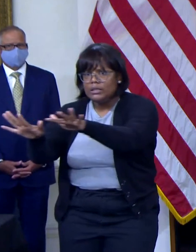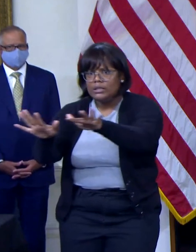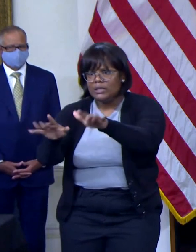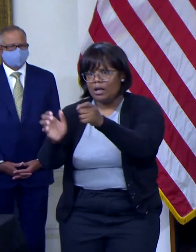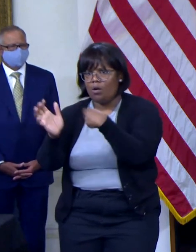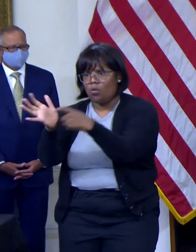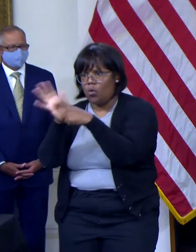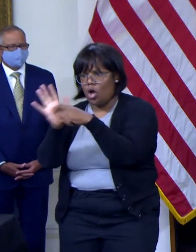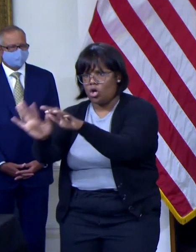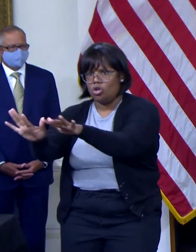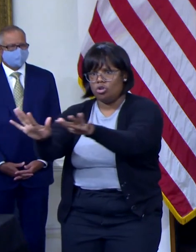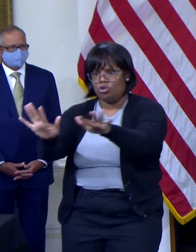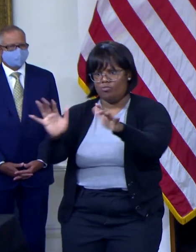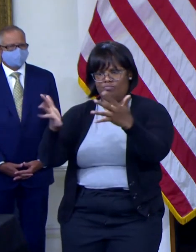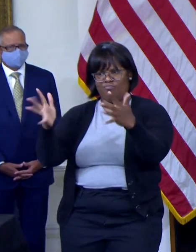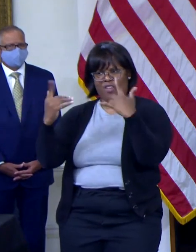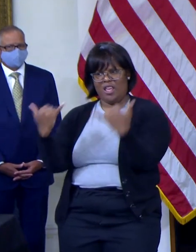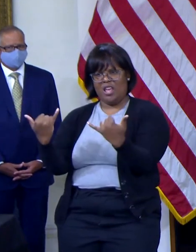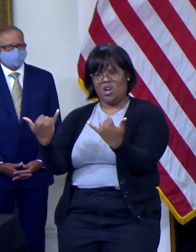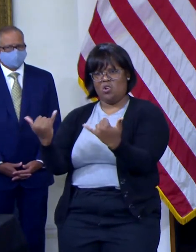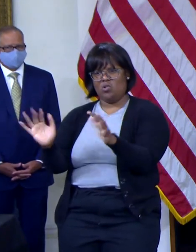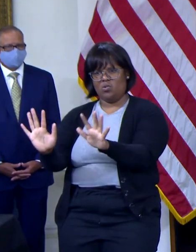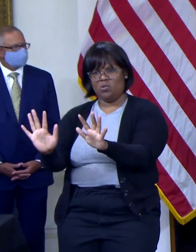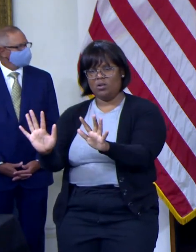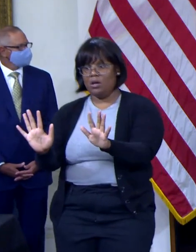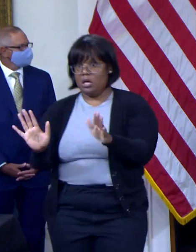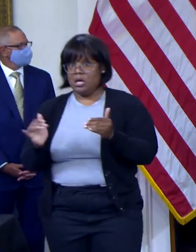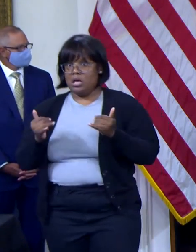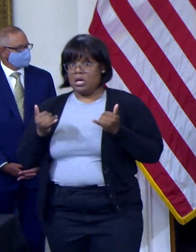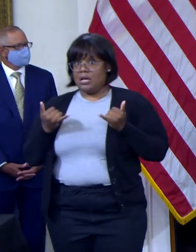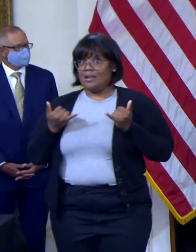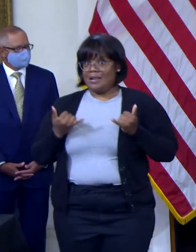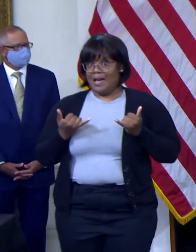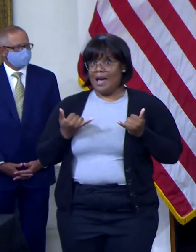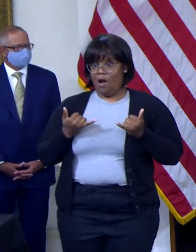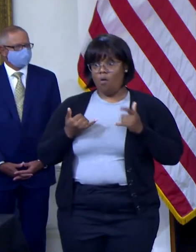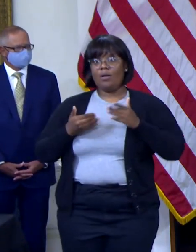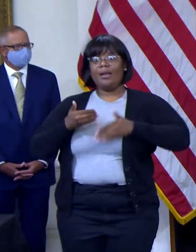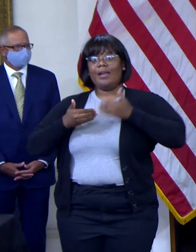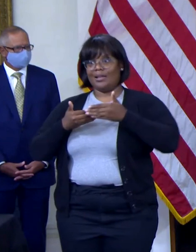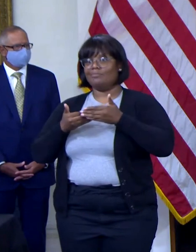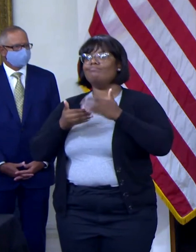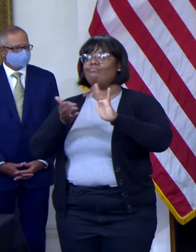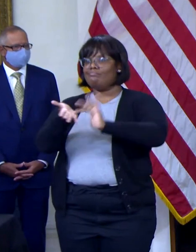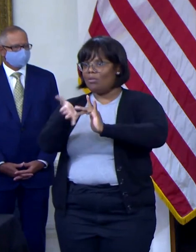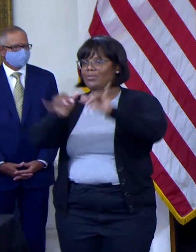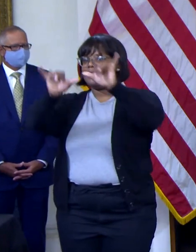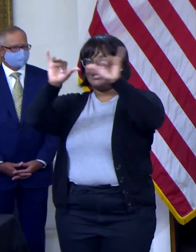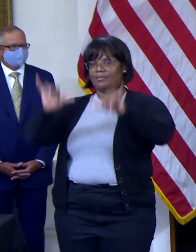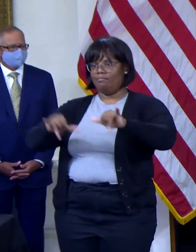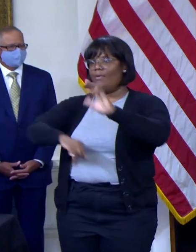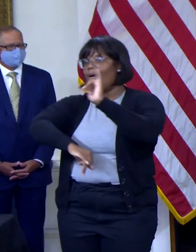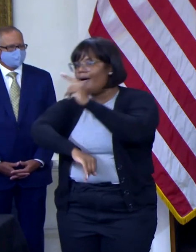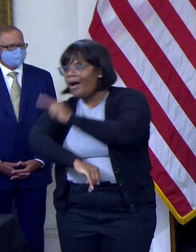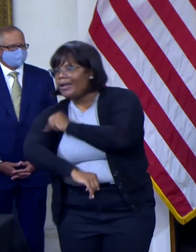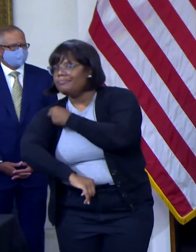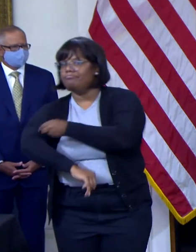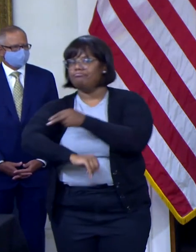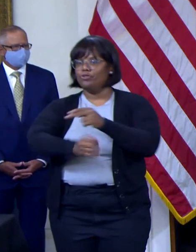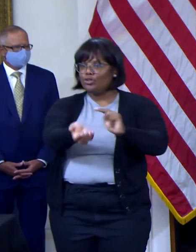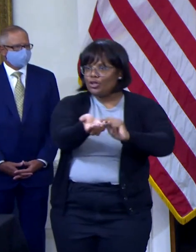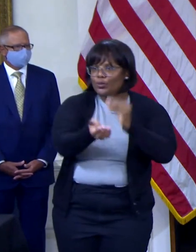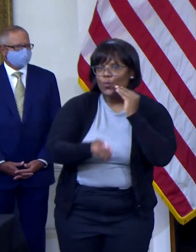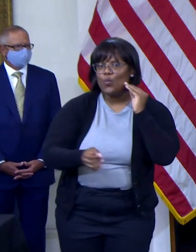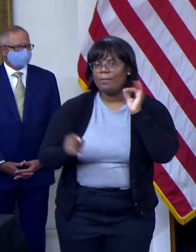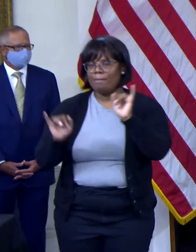congregate living, because we thought that was an action to take. This sort of follows that by saying the hospitals and the nursing homes have been trying their best and doing